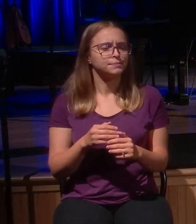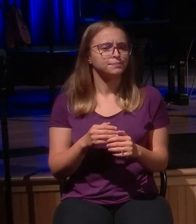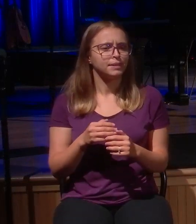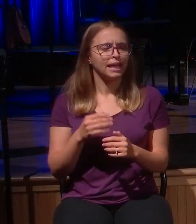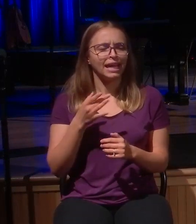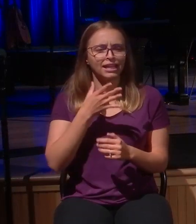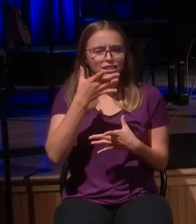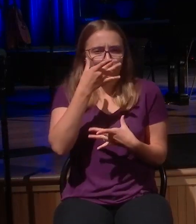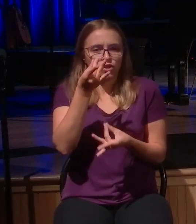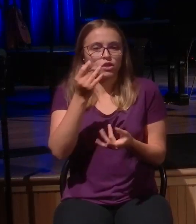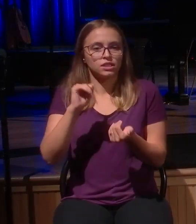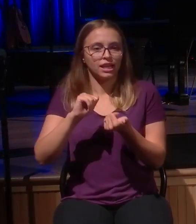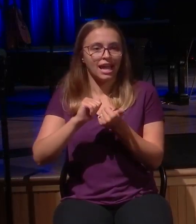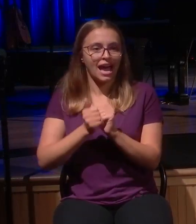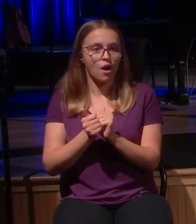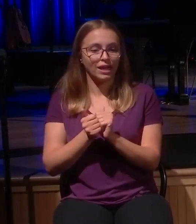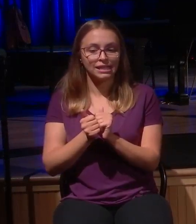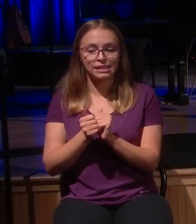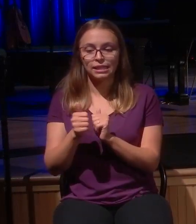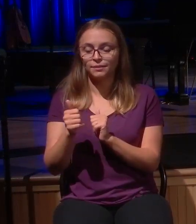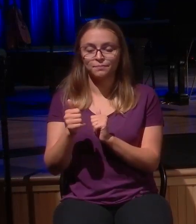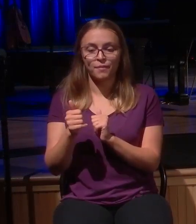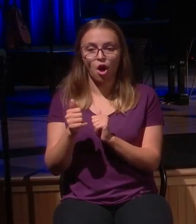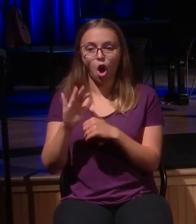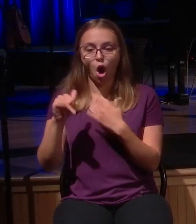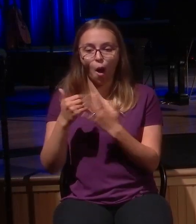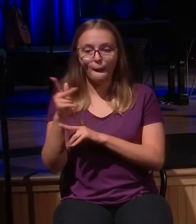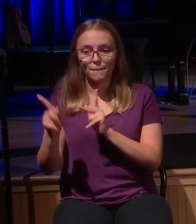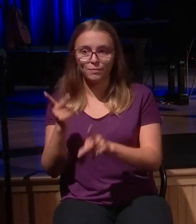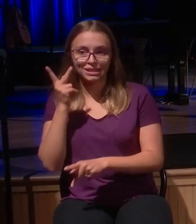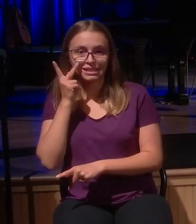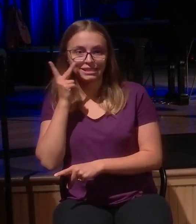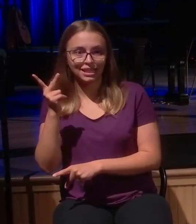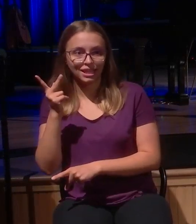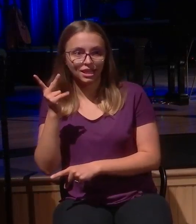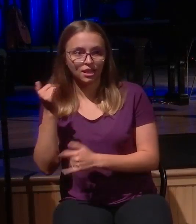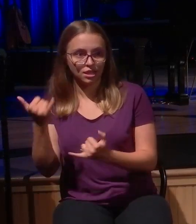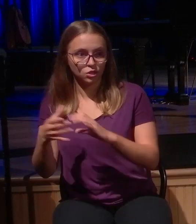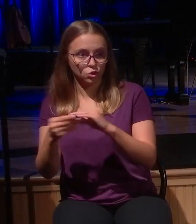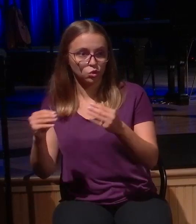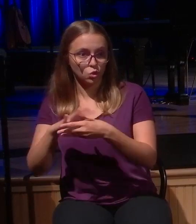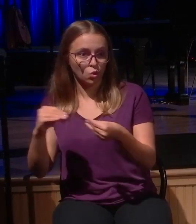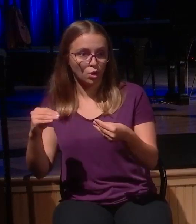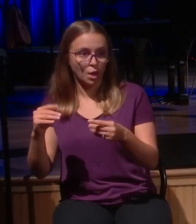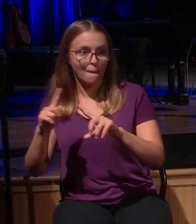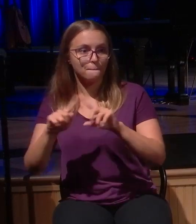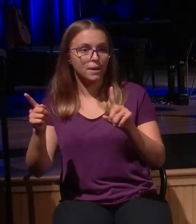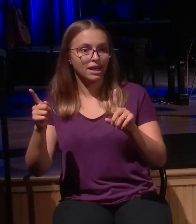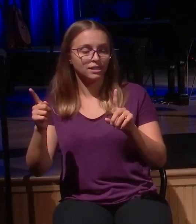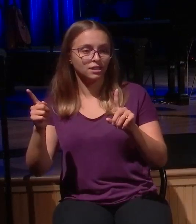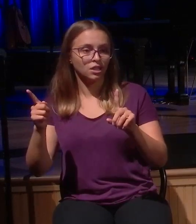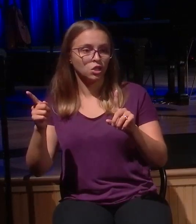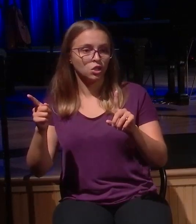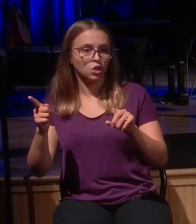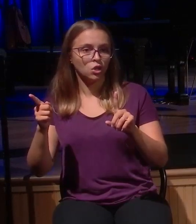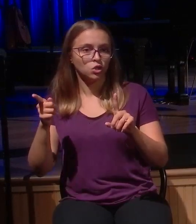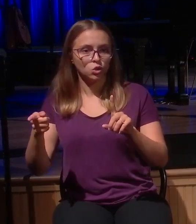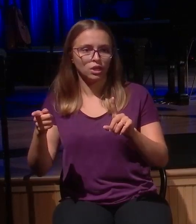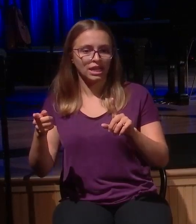It happens in media. It happens in your own marriage. When you can look at the same event and you reach totally different conclusions.